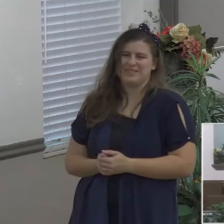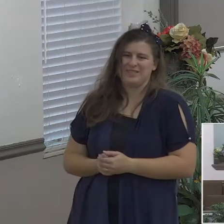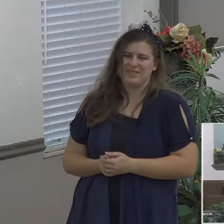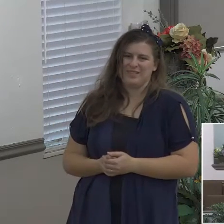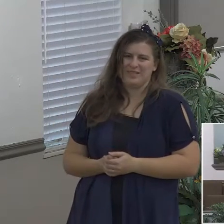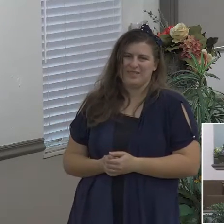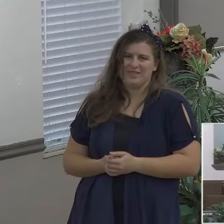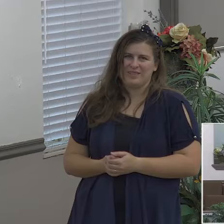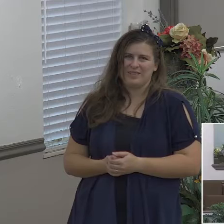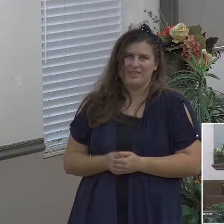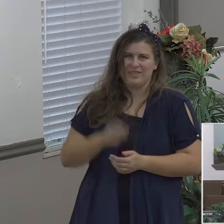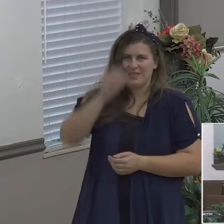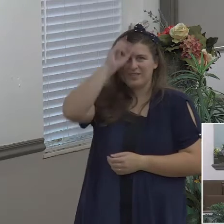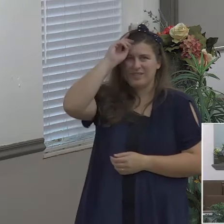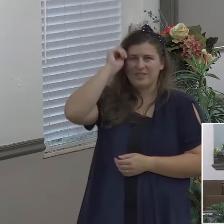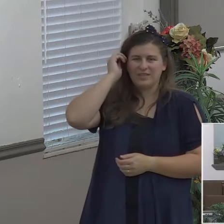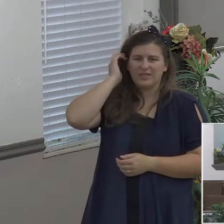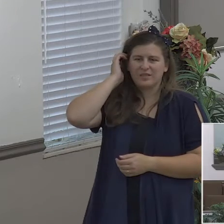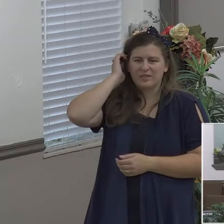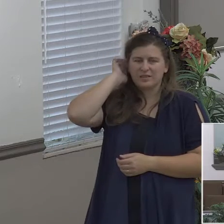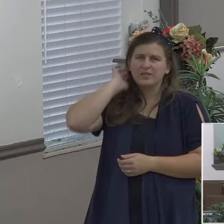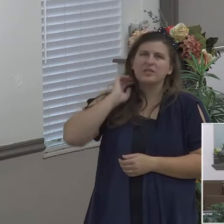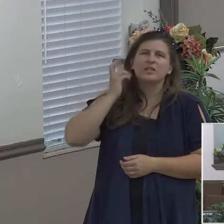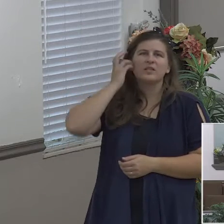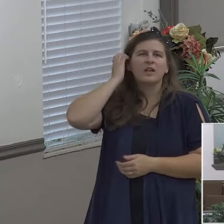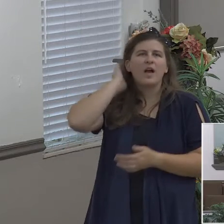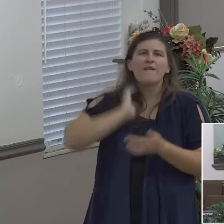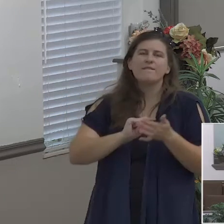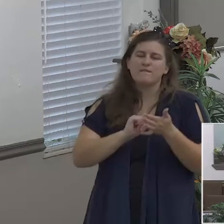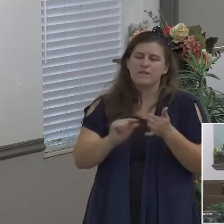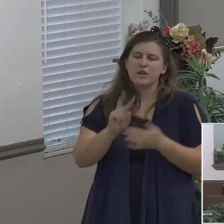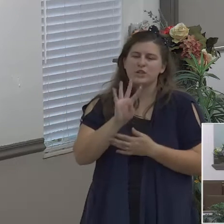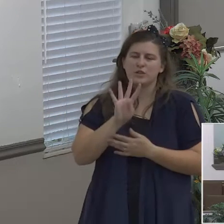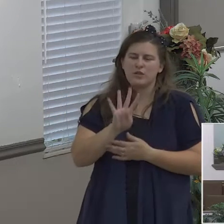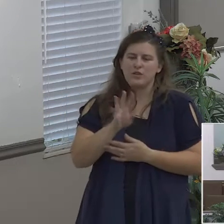trust ye in the Lord forever ever